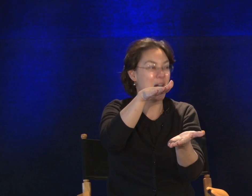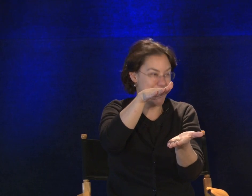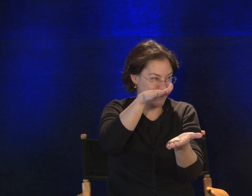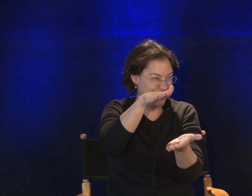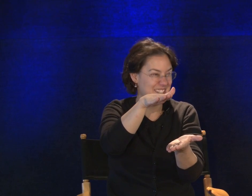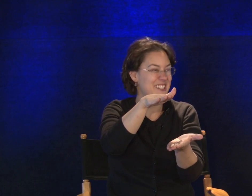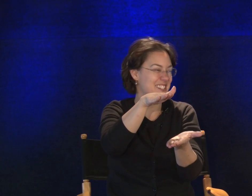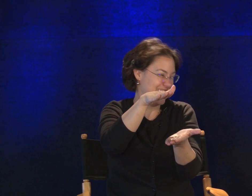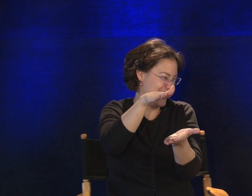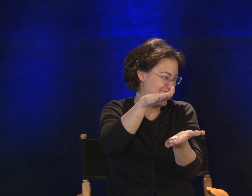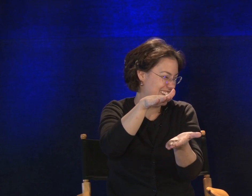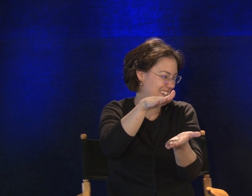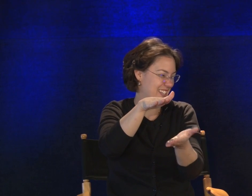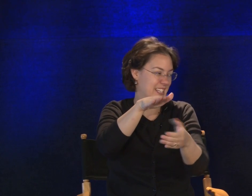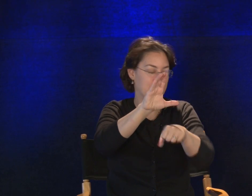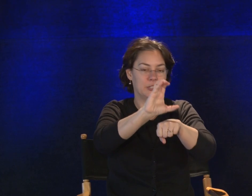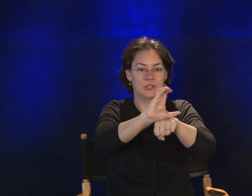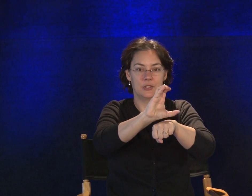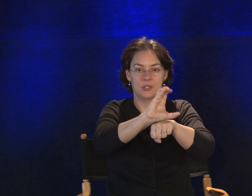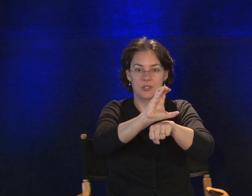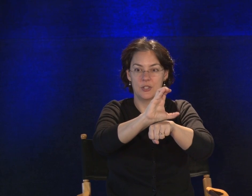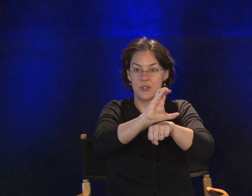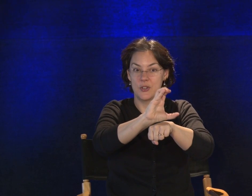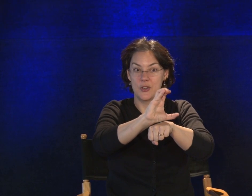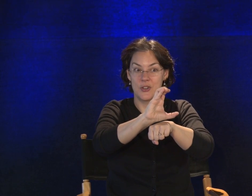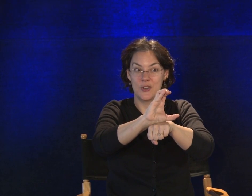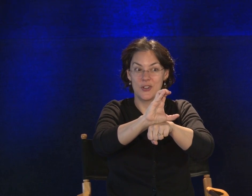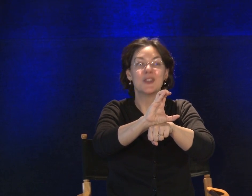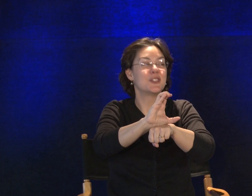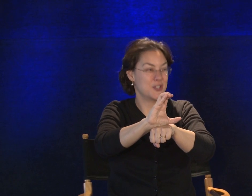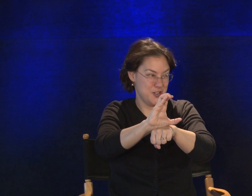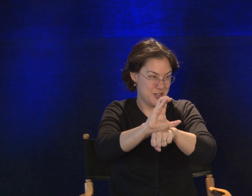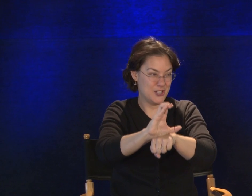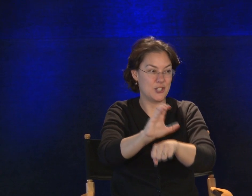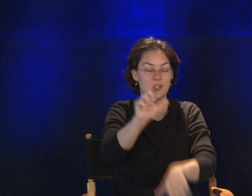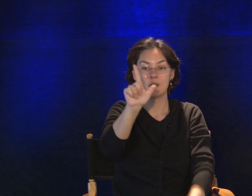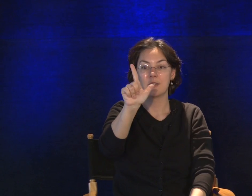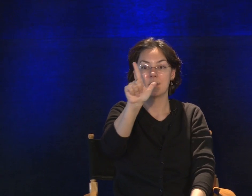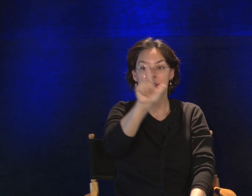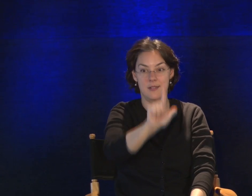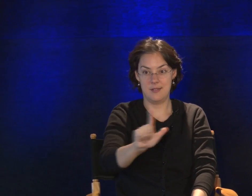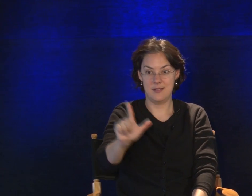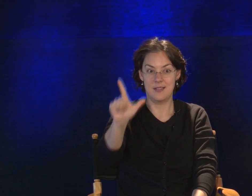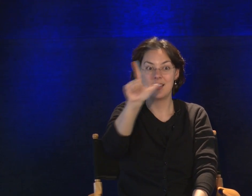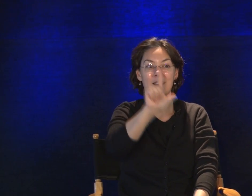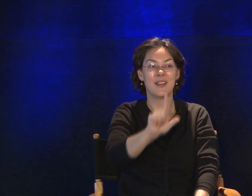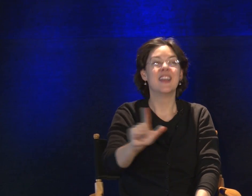College. Good. Church. Church. Library.